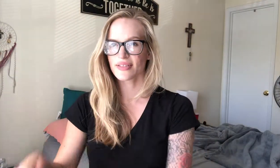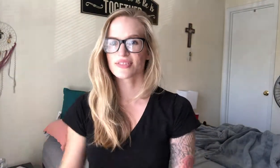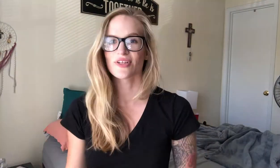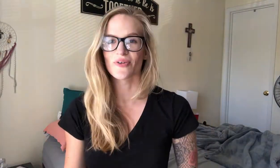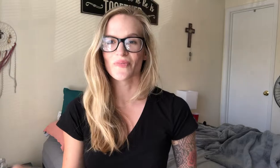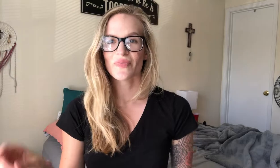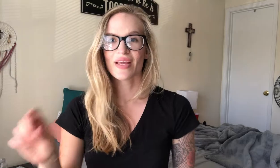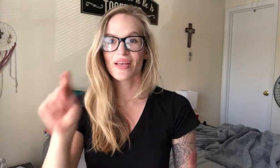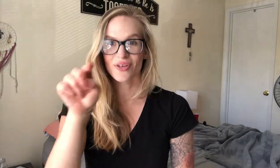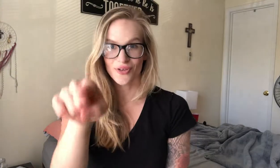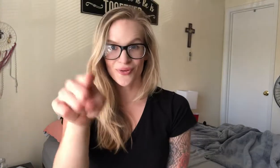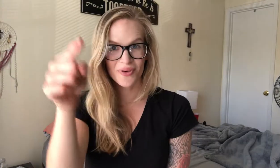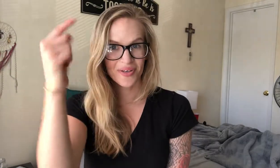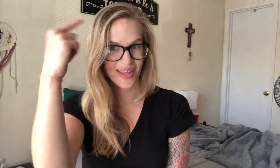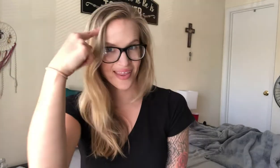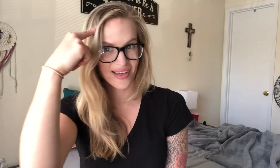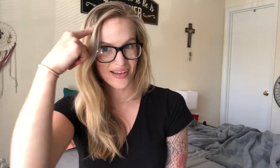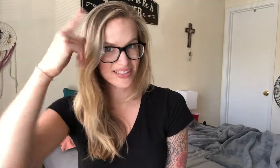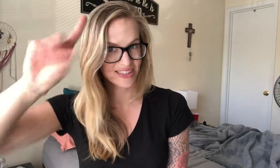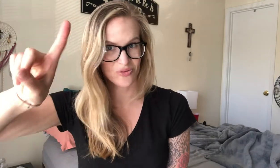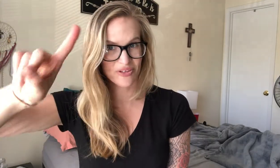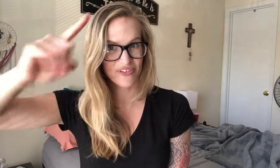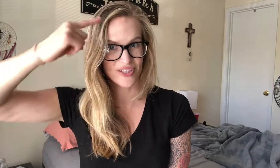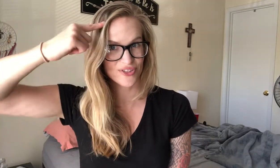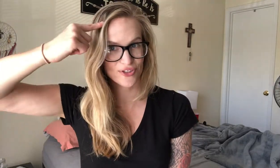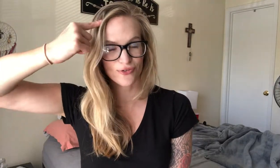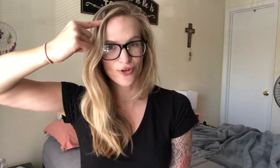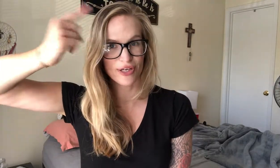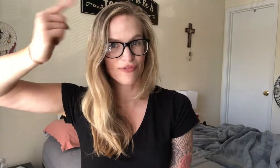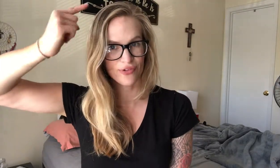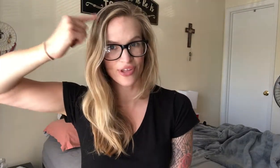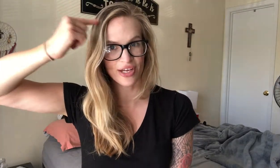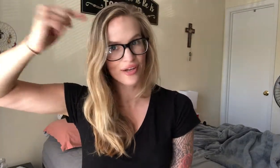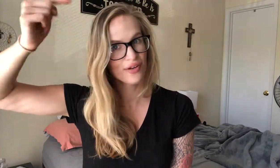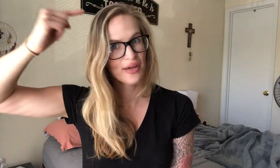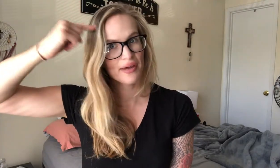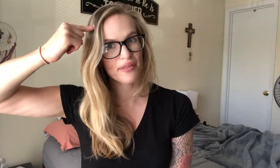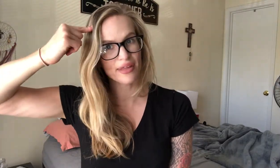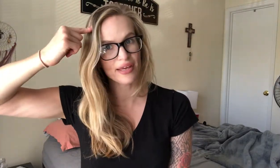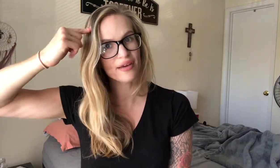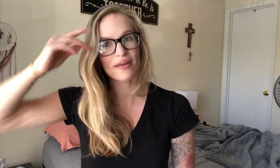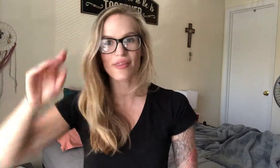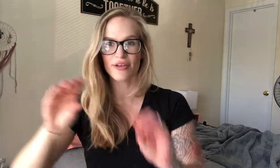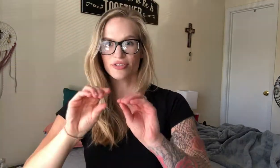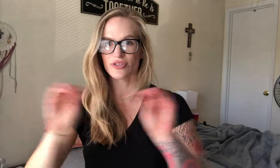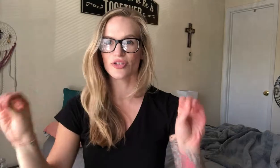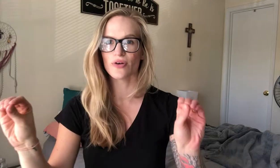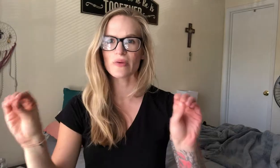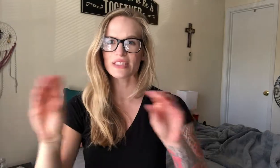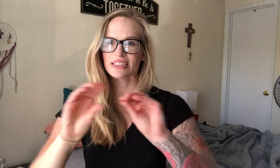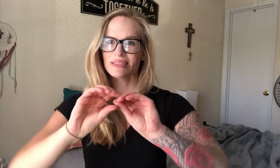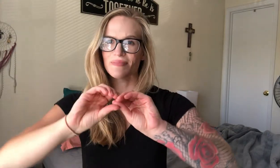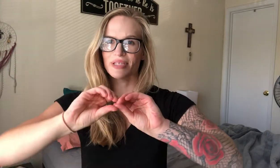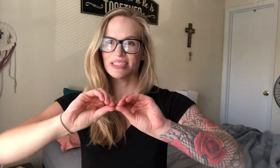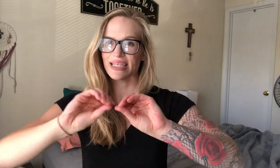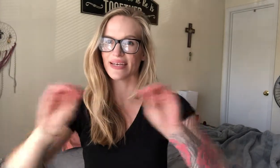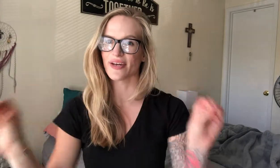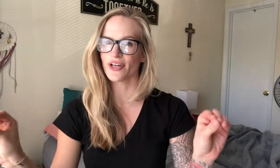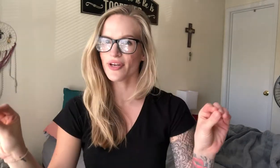So you think. Just one finger to your forehead for think. Think. There's no, this is, means like none.